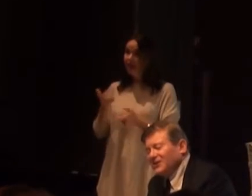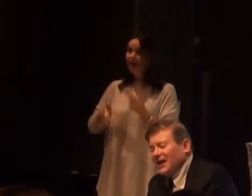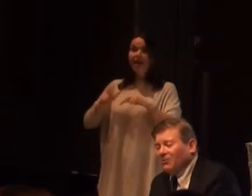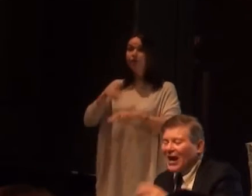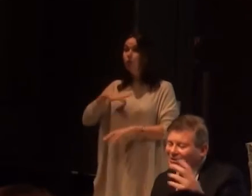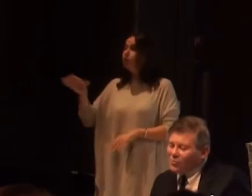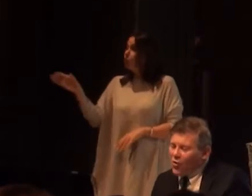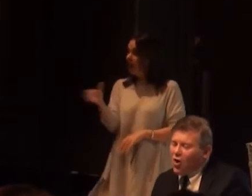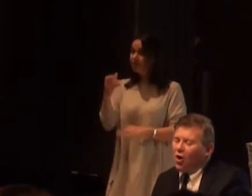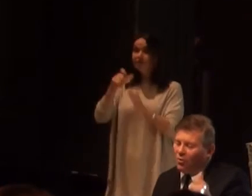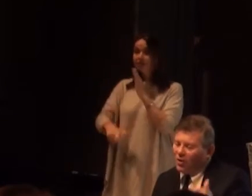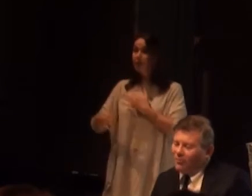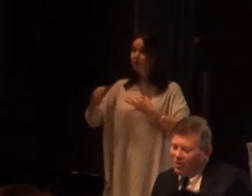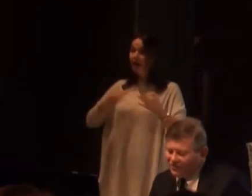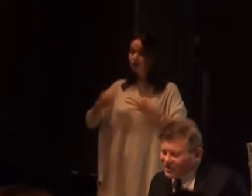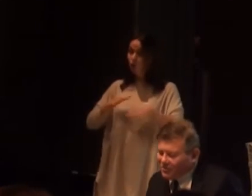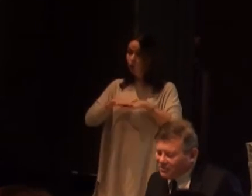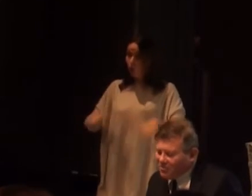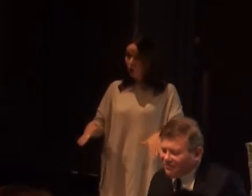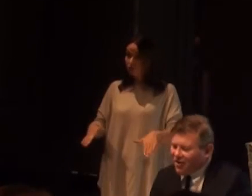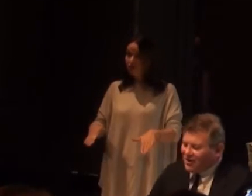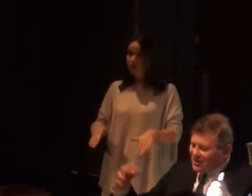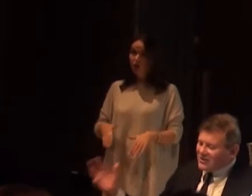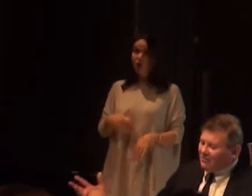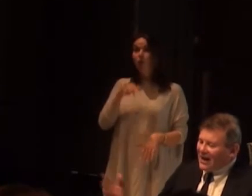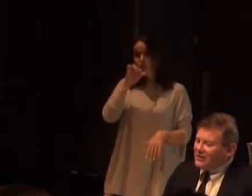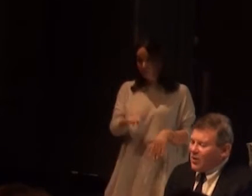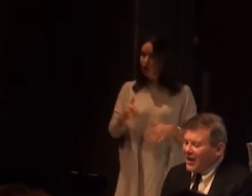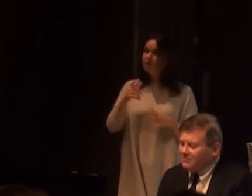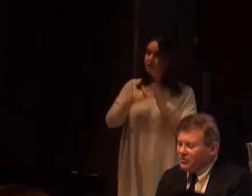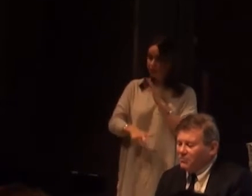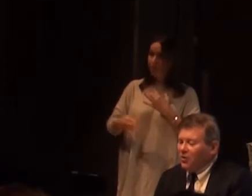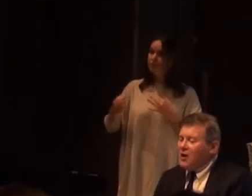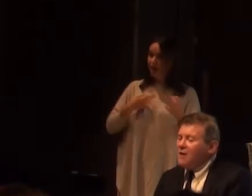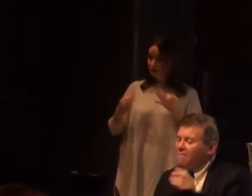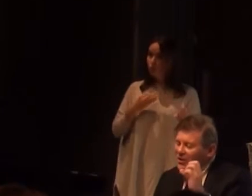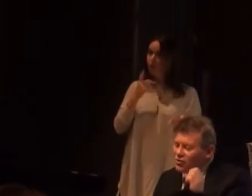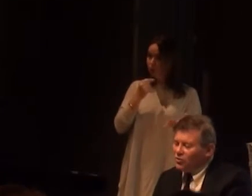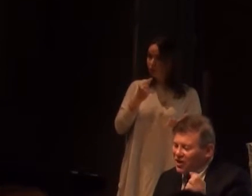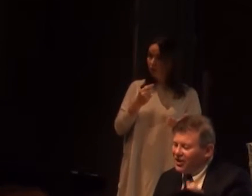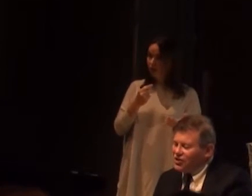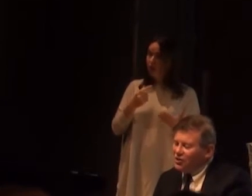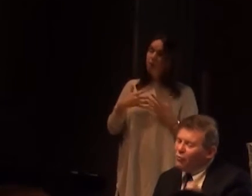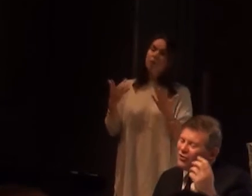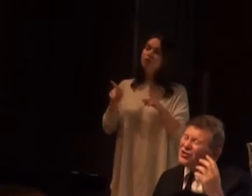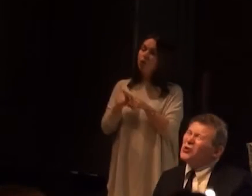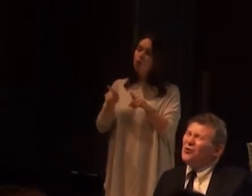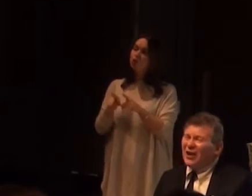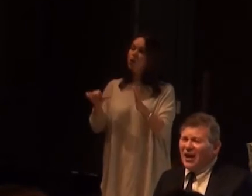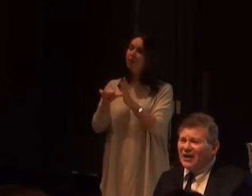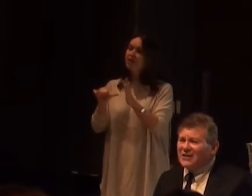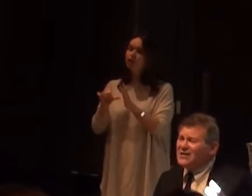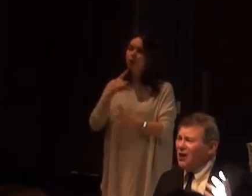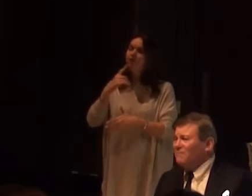casting a disabled actor or not. Although, obviously we would prefer disabled actors where that's possible. But there's also the issue of what the